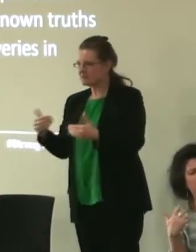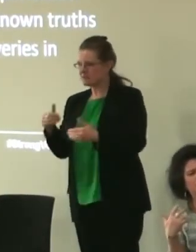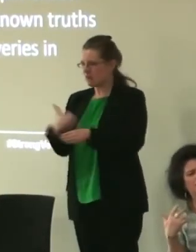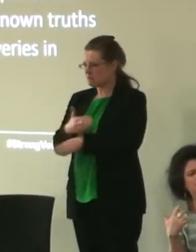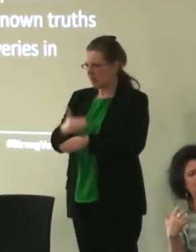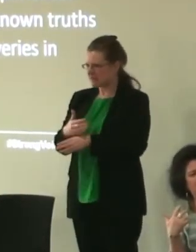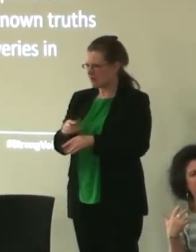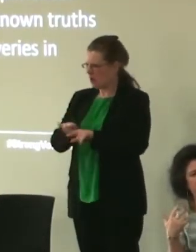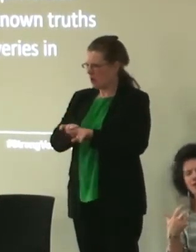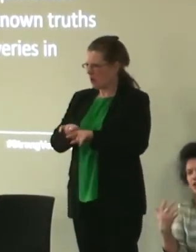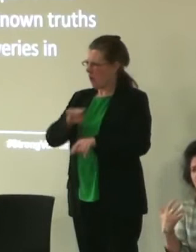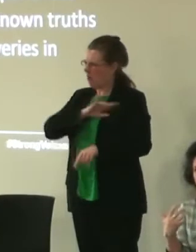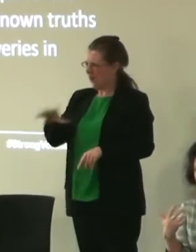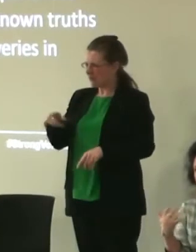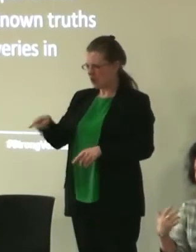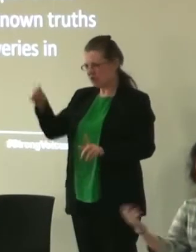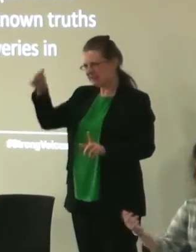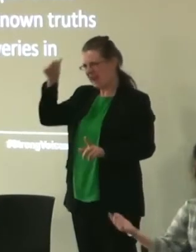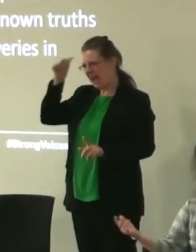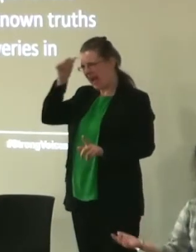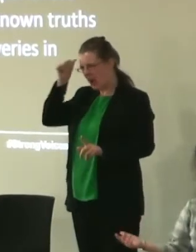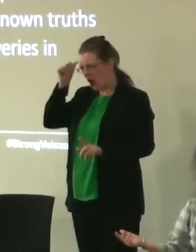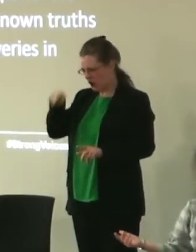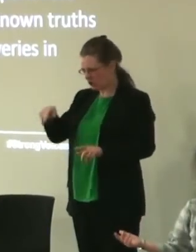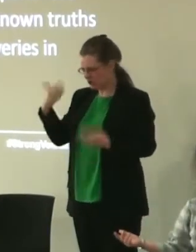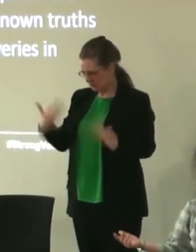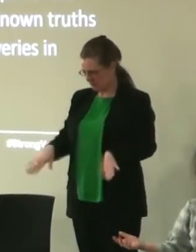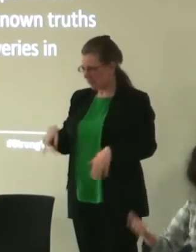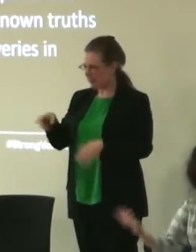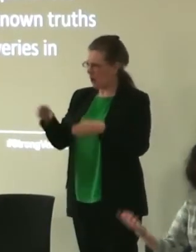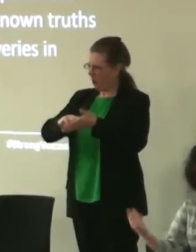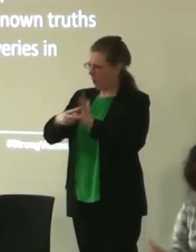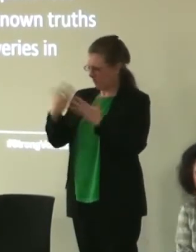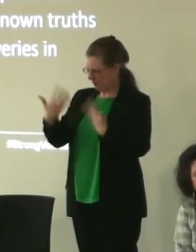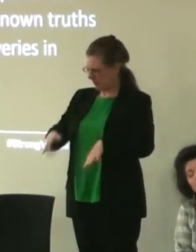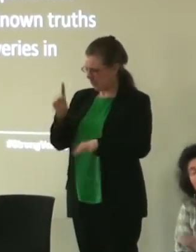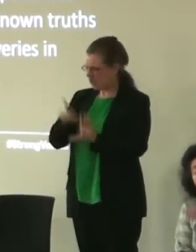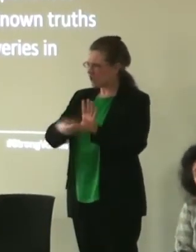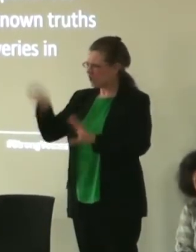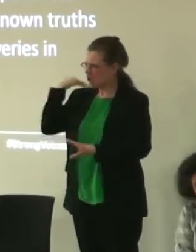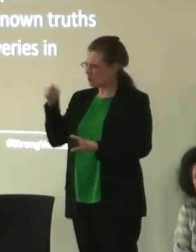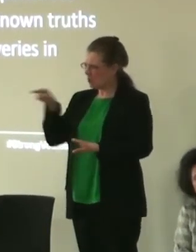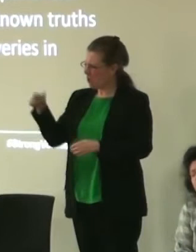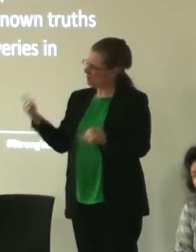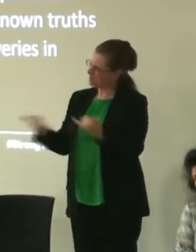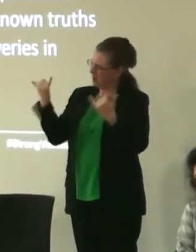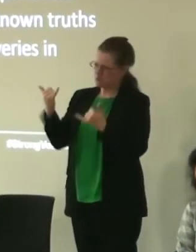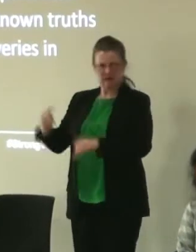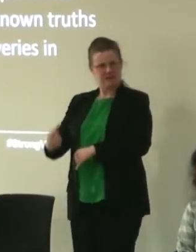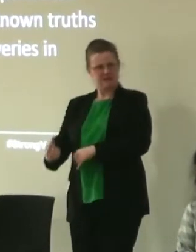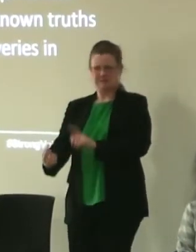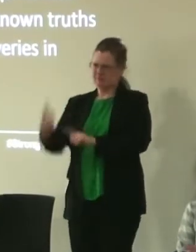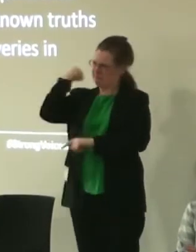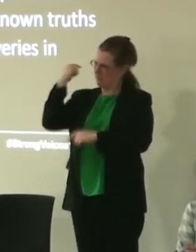don't they acknowledge that organisation who were so fantastic who did that thing 30 years ago and why have they been forgotten sometimes it's not